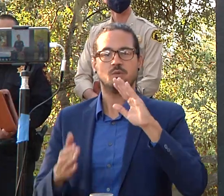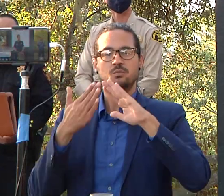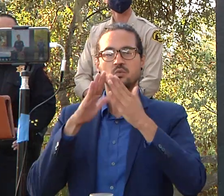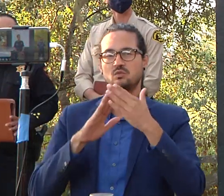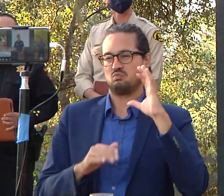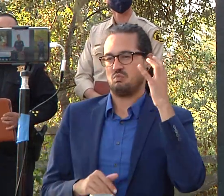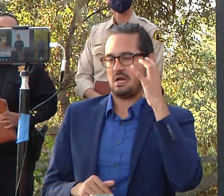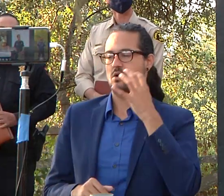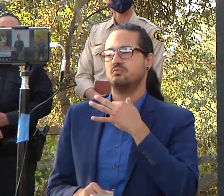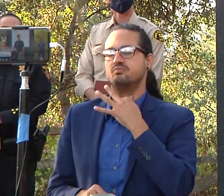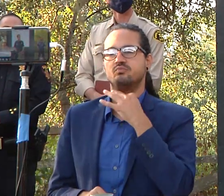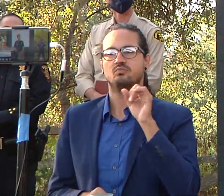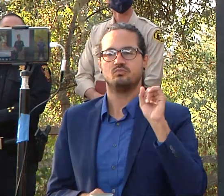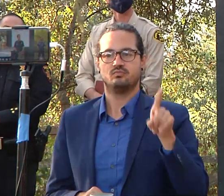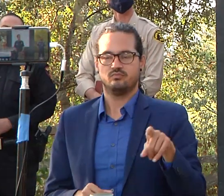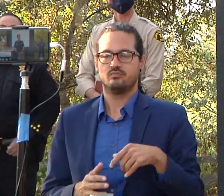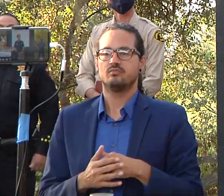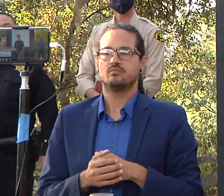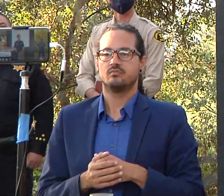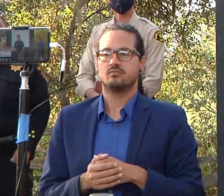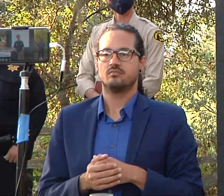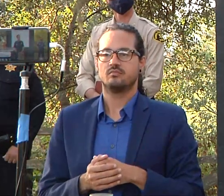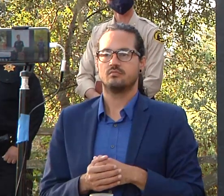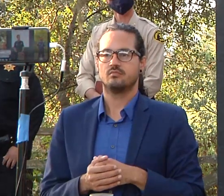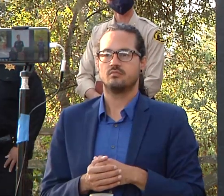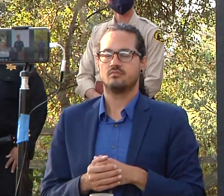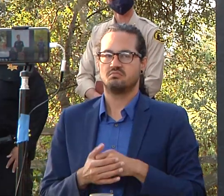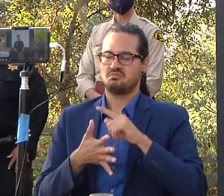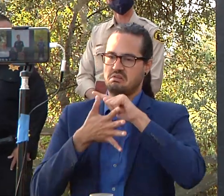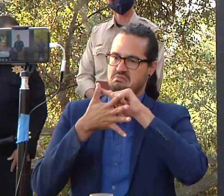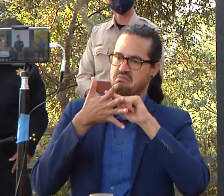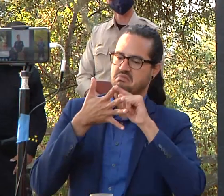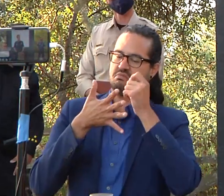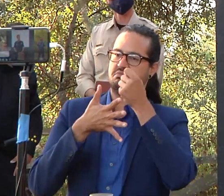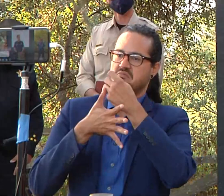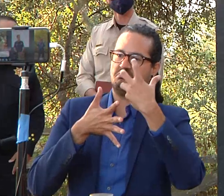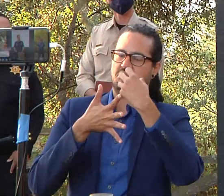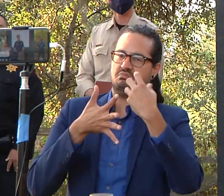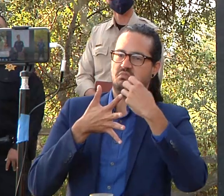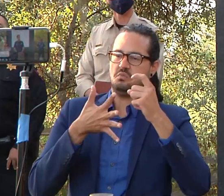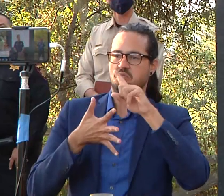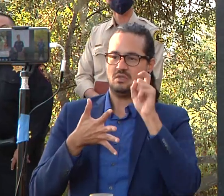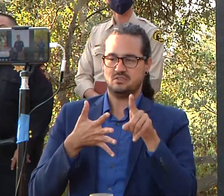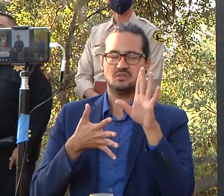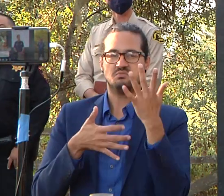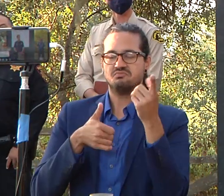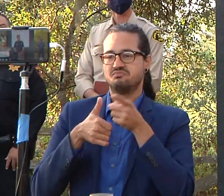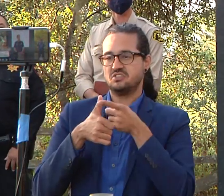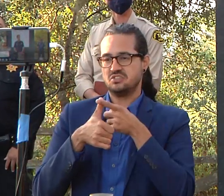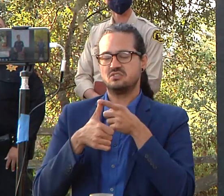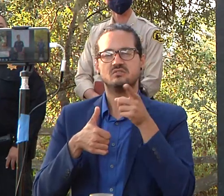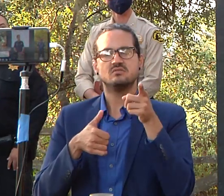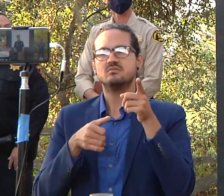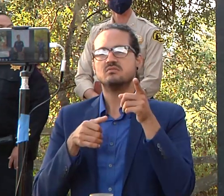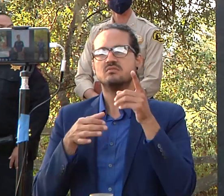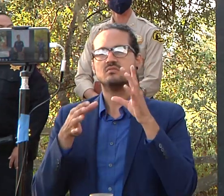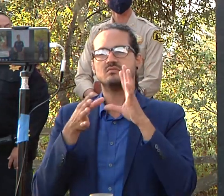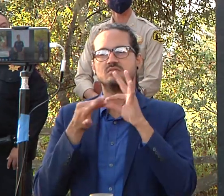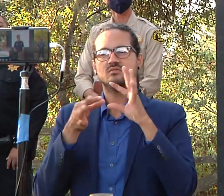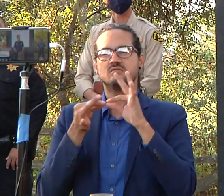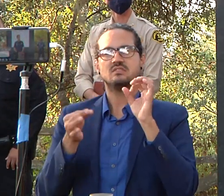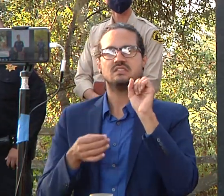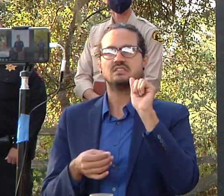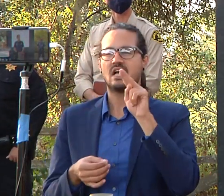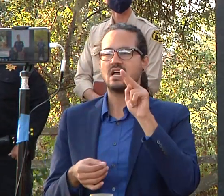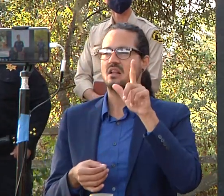multi-part question are you able to elaborate a little bit more on the issues facing repopulating the san lorenzo the different communities